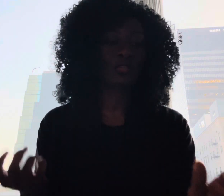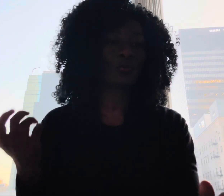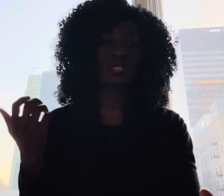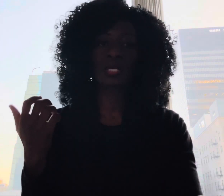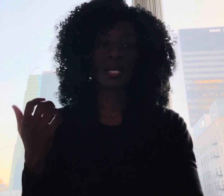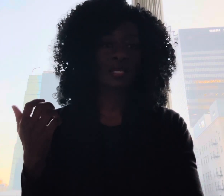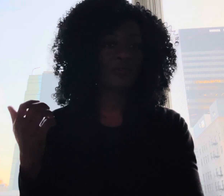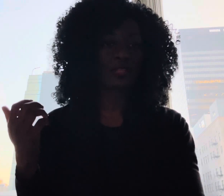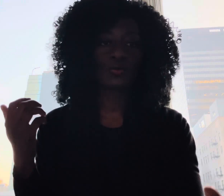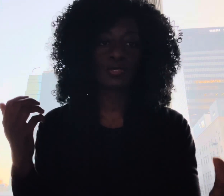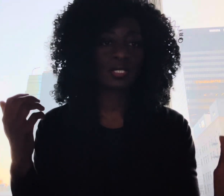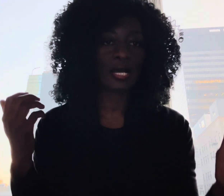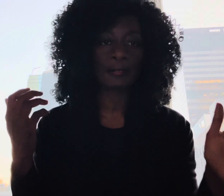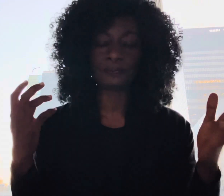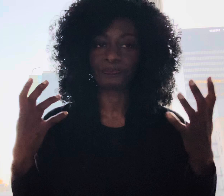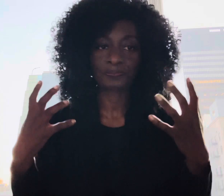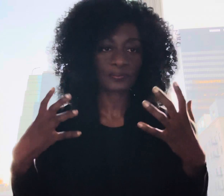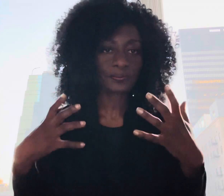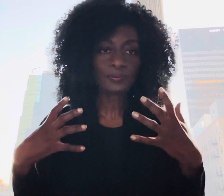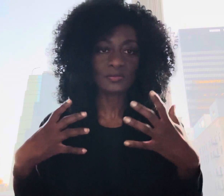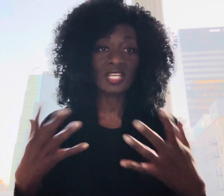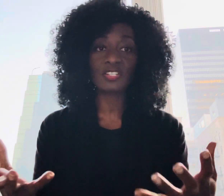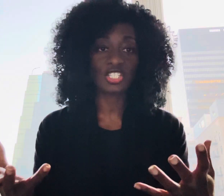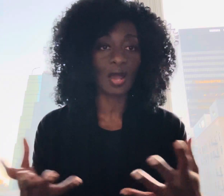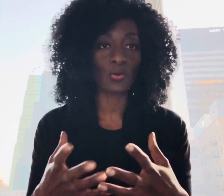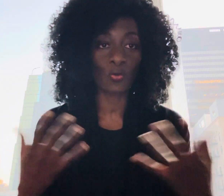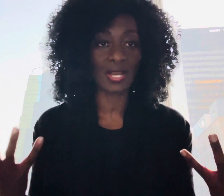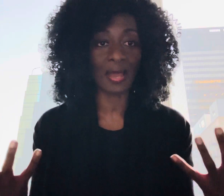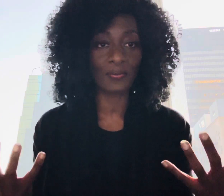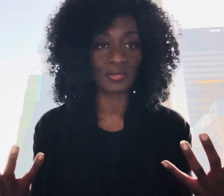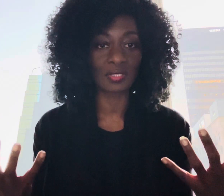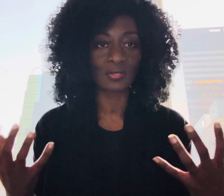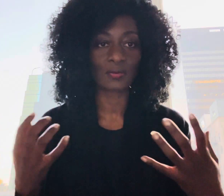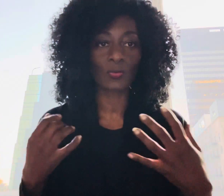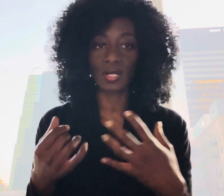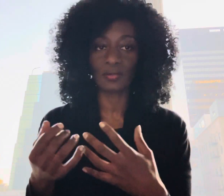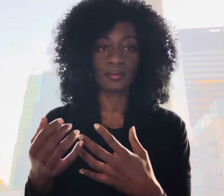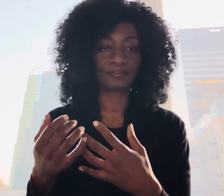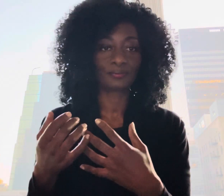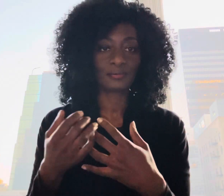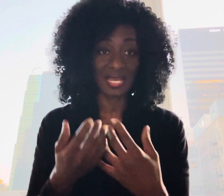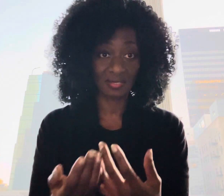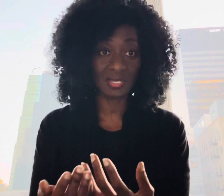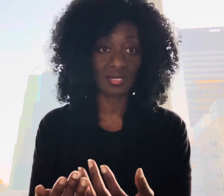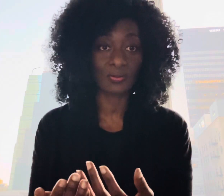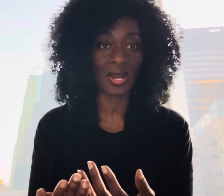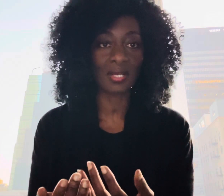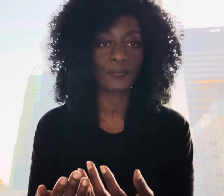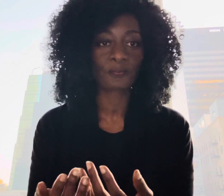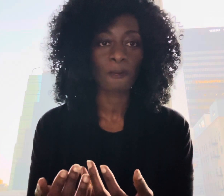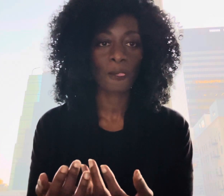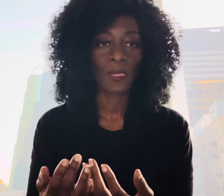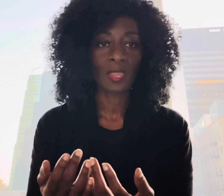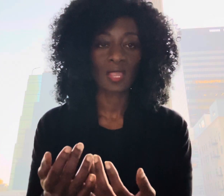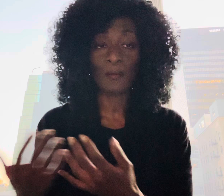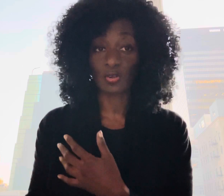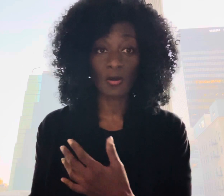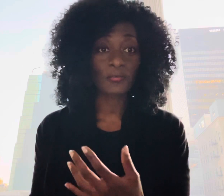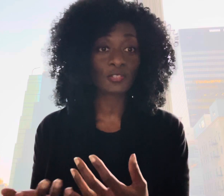don't if i don't um take a shower what happens well i stink right i'm uncomfortable